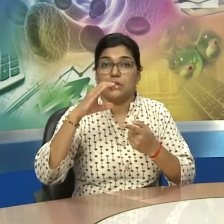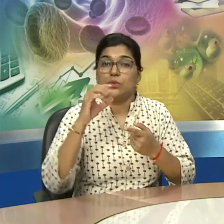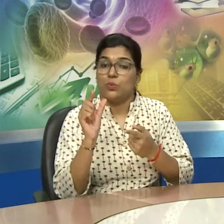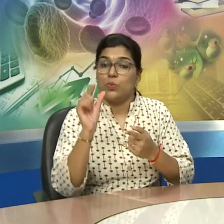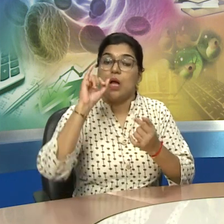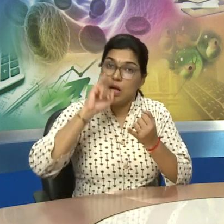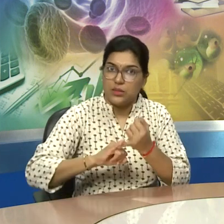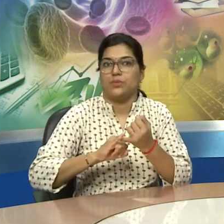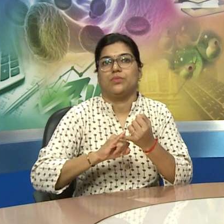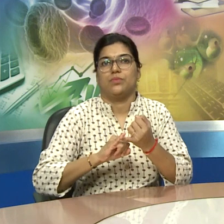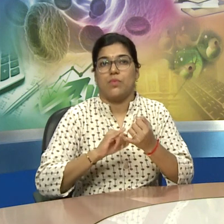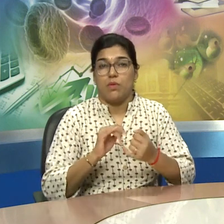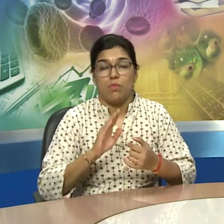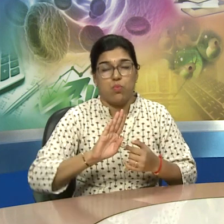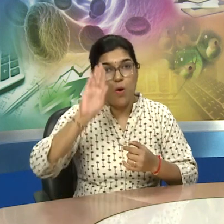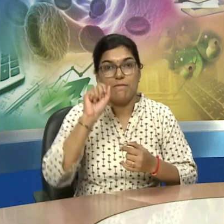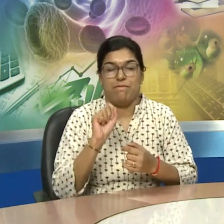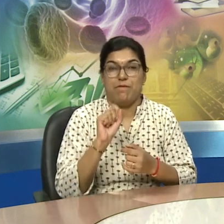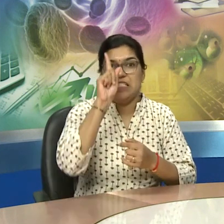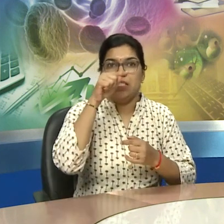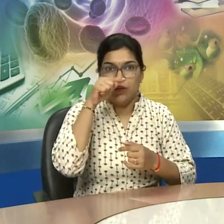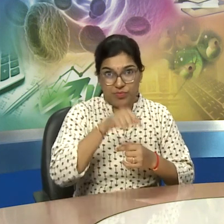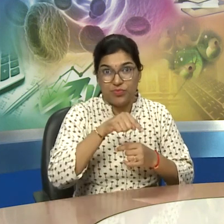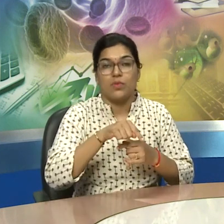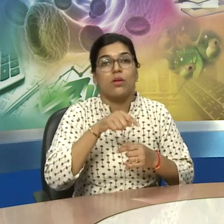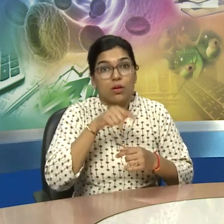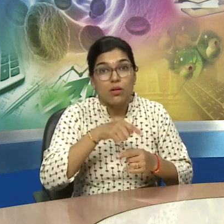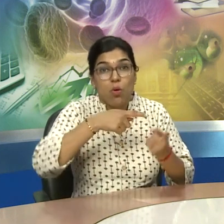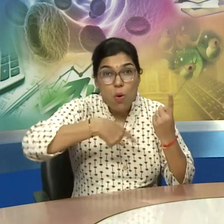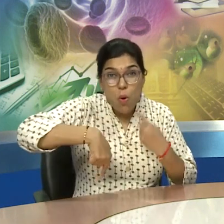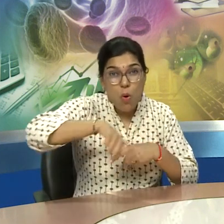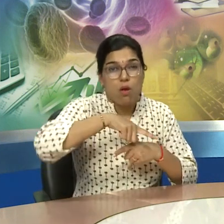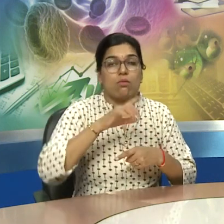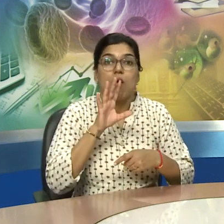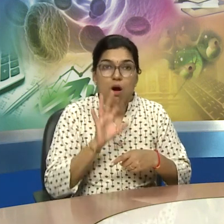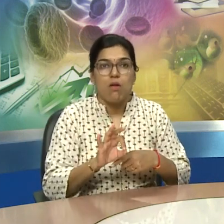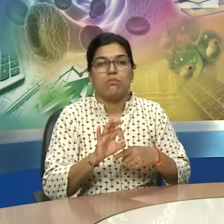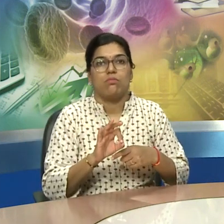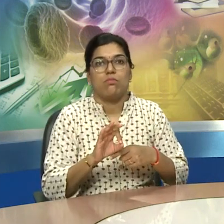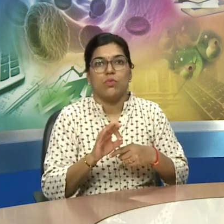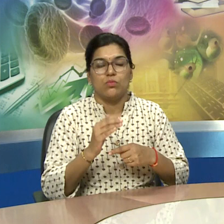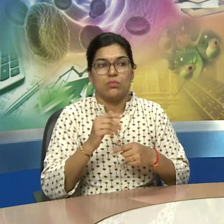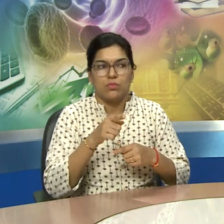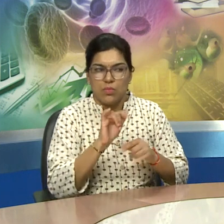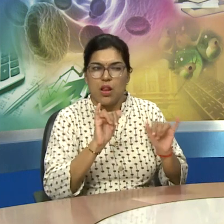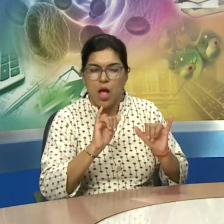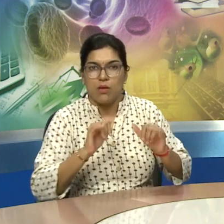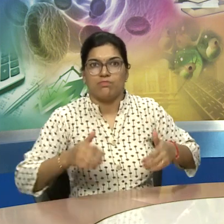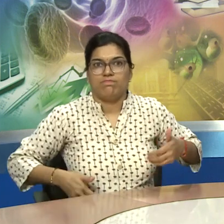which you've seen in that picture the first image of the human that species